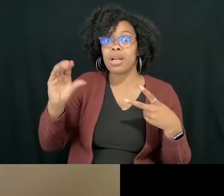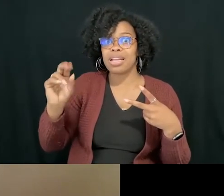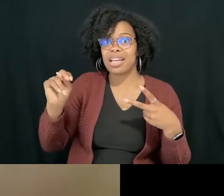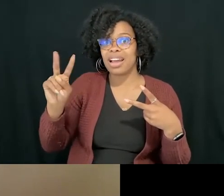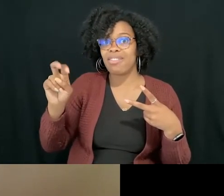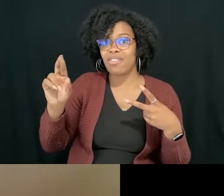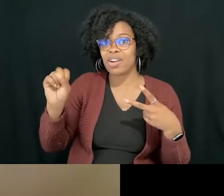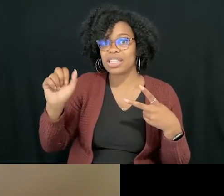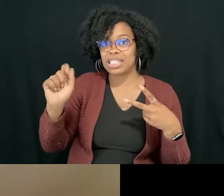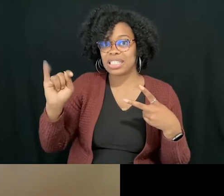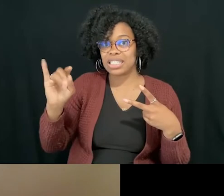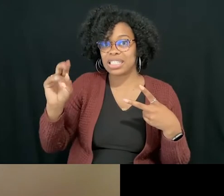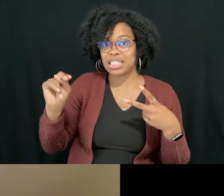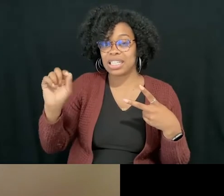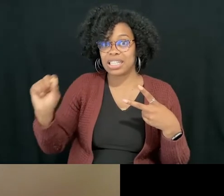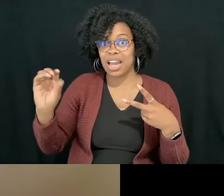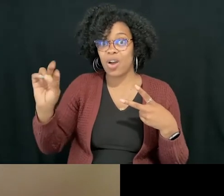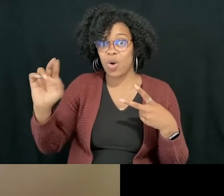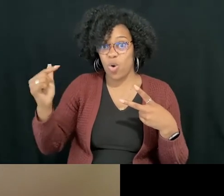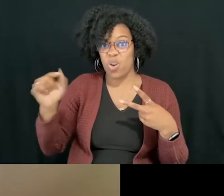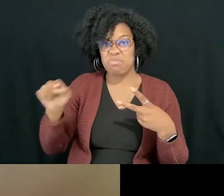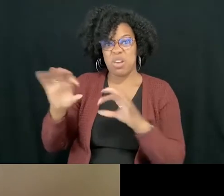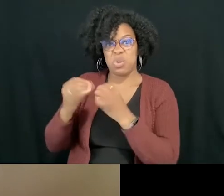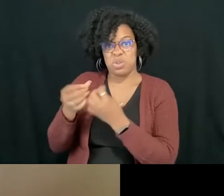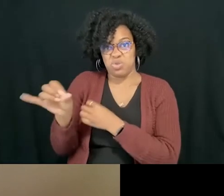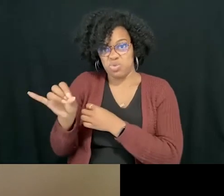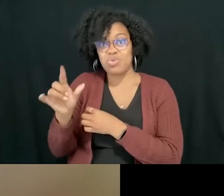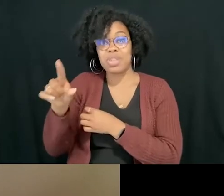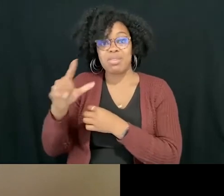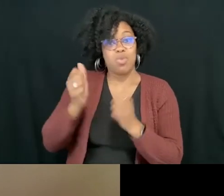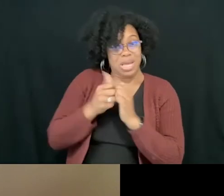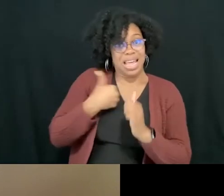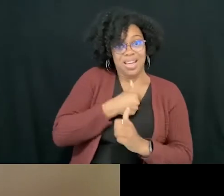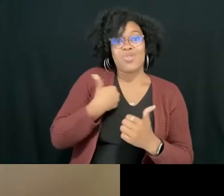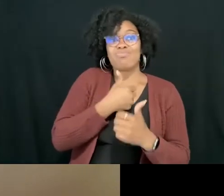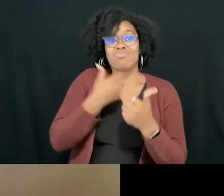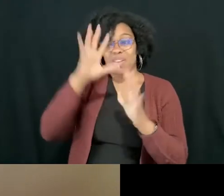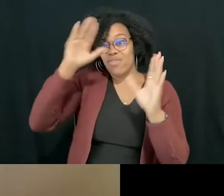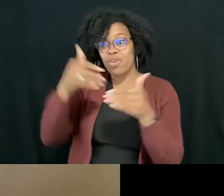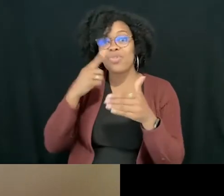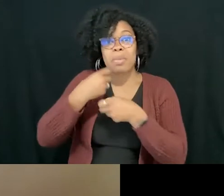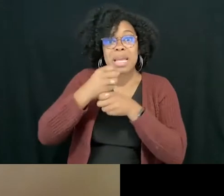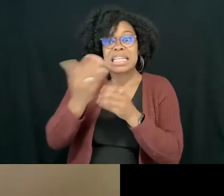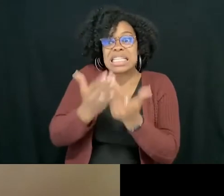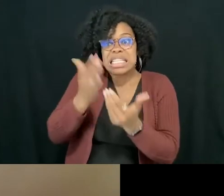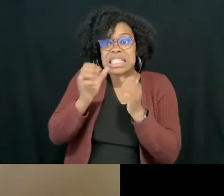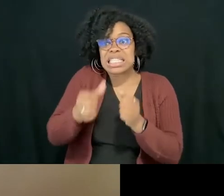along with ours that have focused on creating easy to follow resources to help parents with